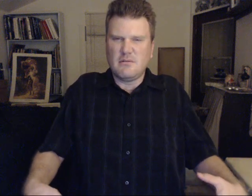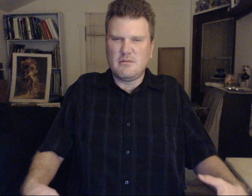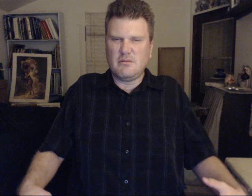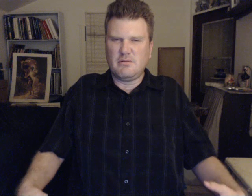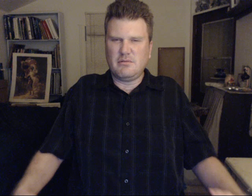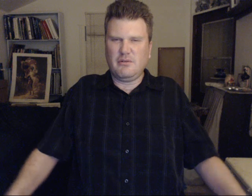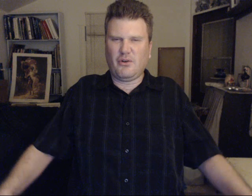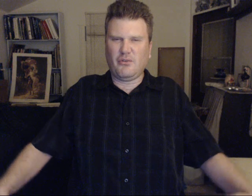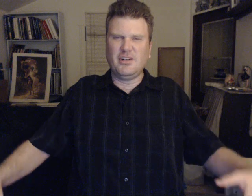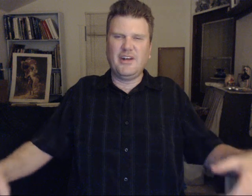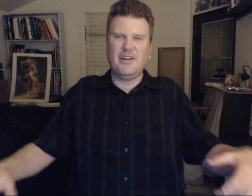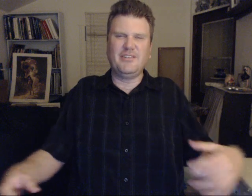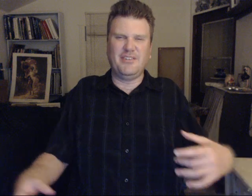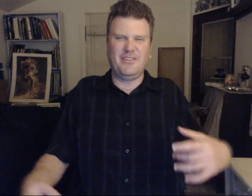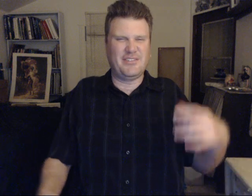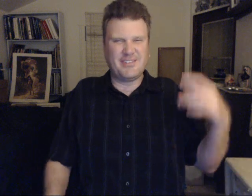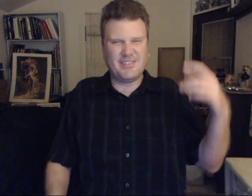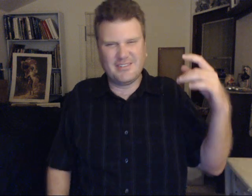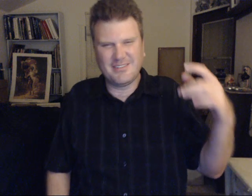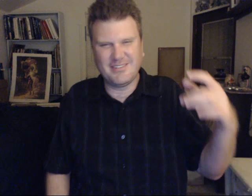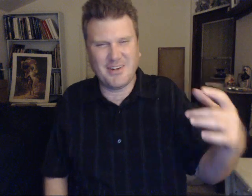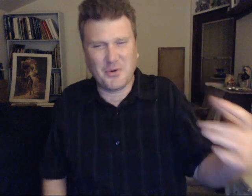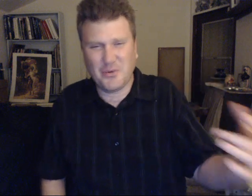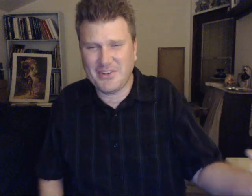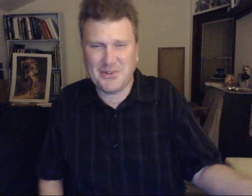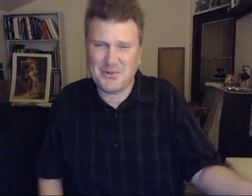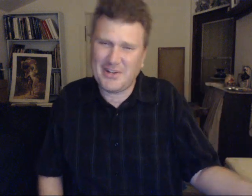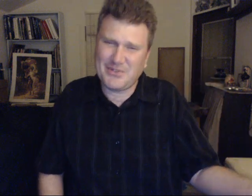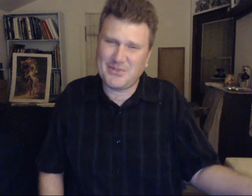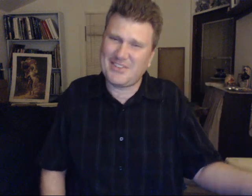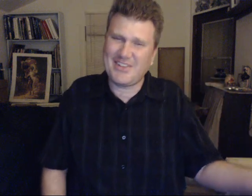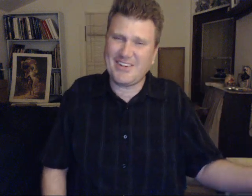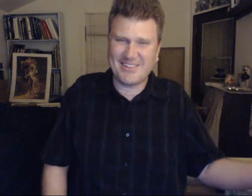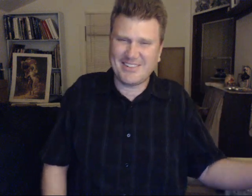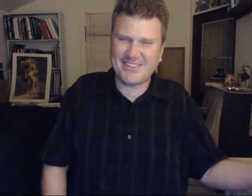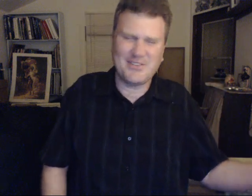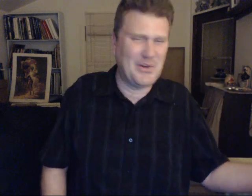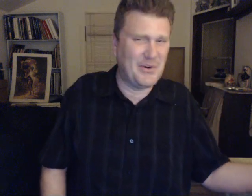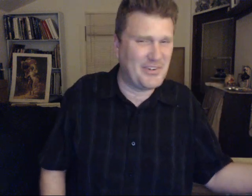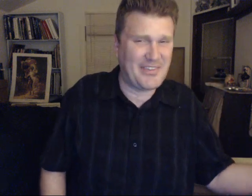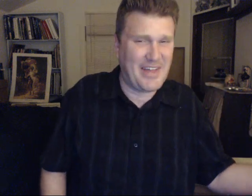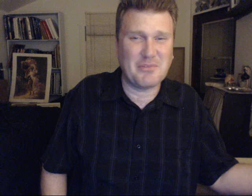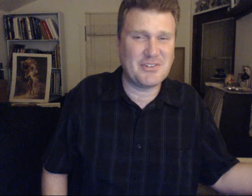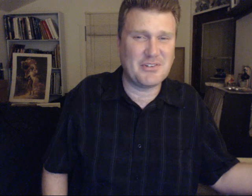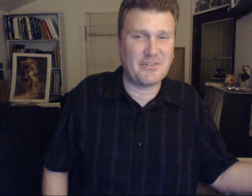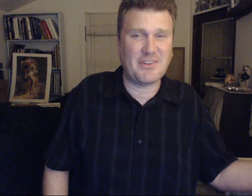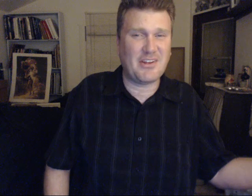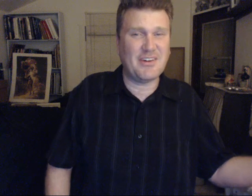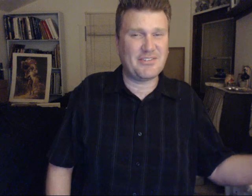The gorilla energies are what you actually can tell. You don't look that much different than us.